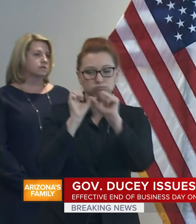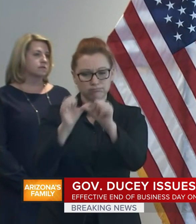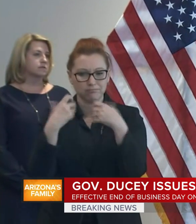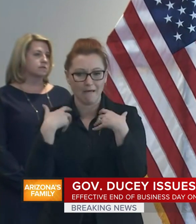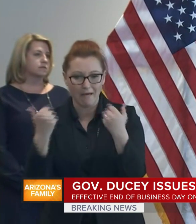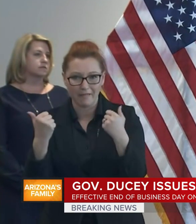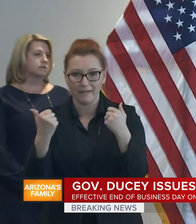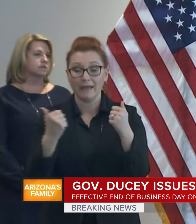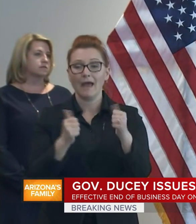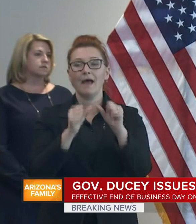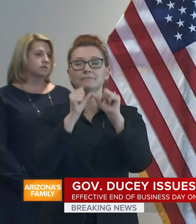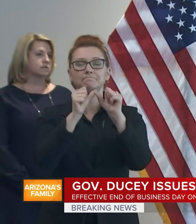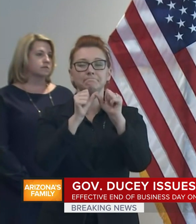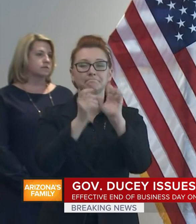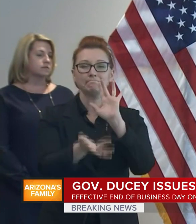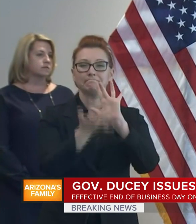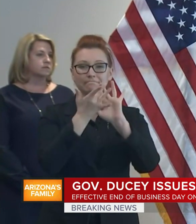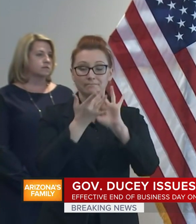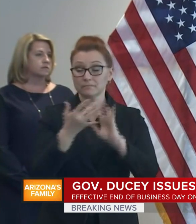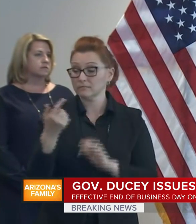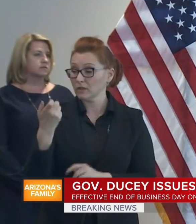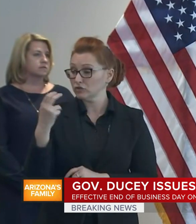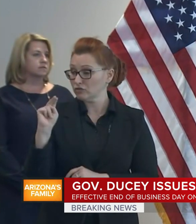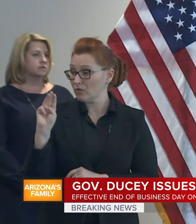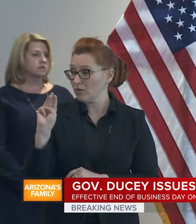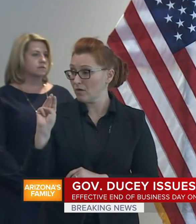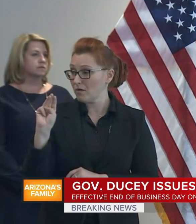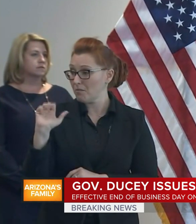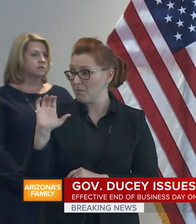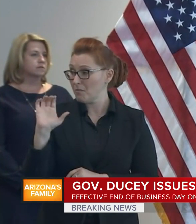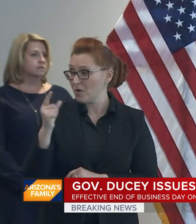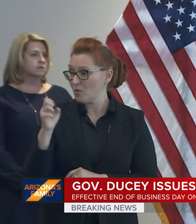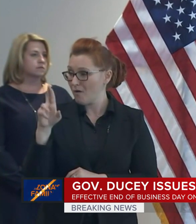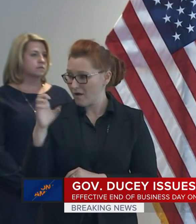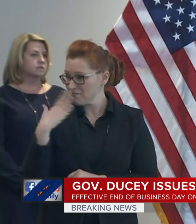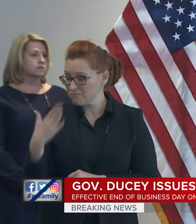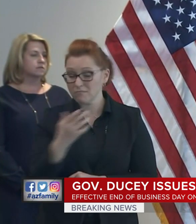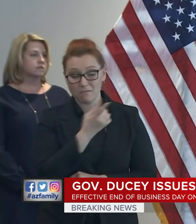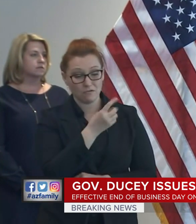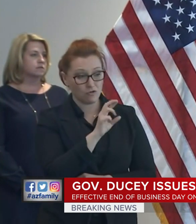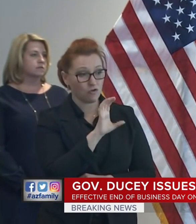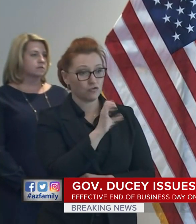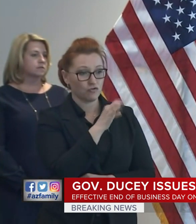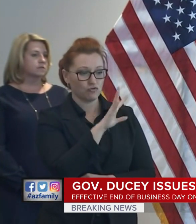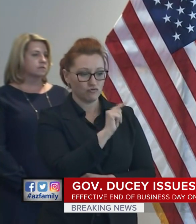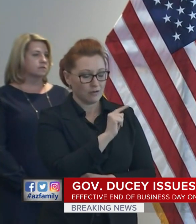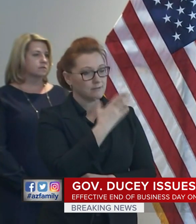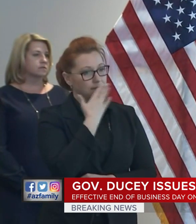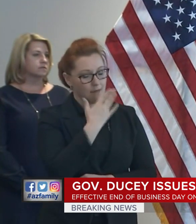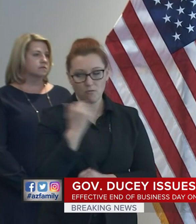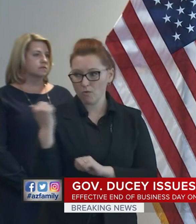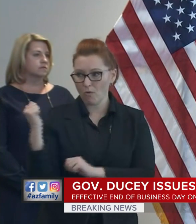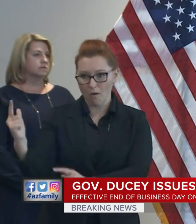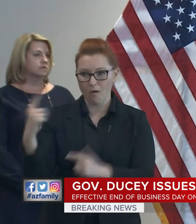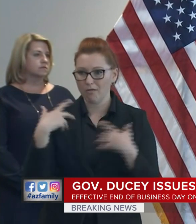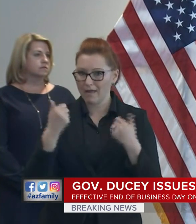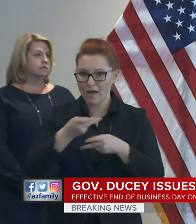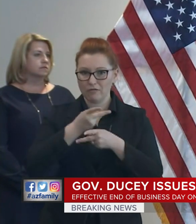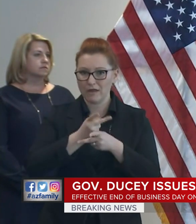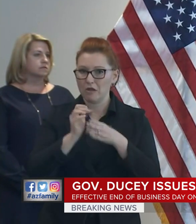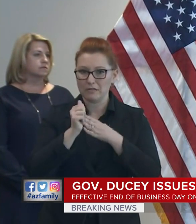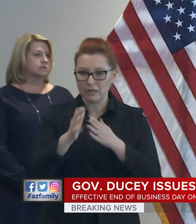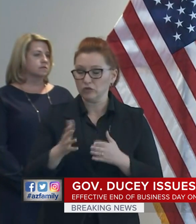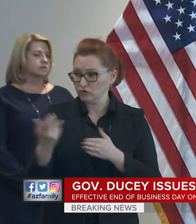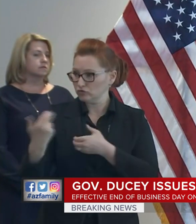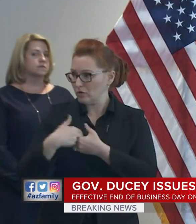General McGuire, thank you very much. Dr. Christ as well, and all our healthcare leaders that are joining us today. We'll take some